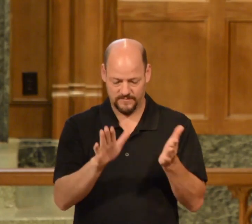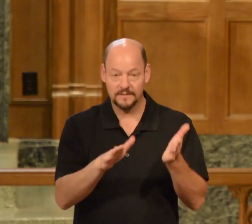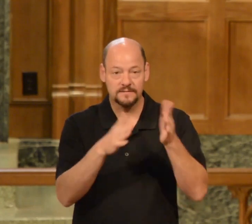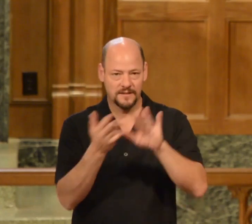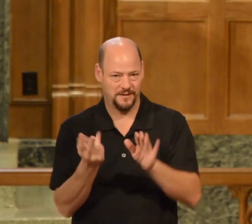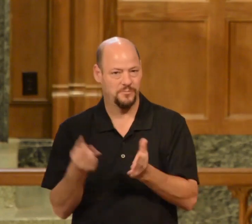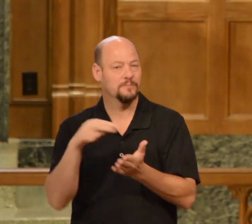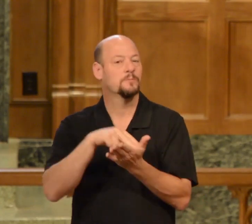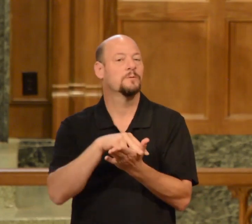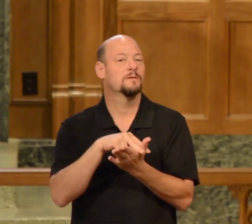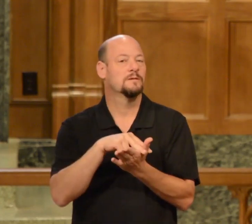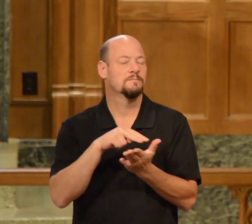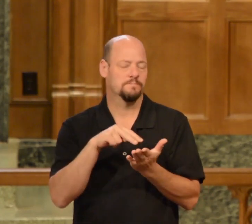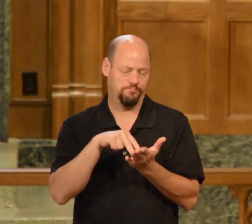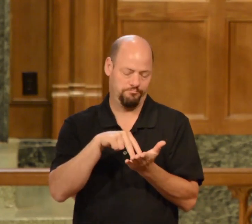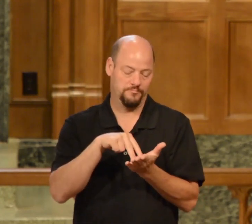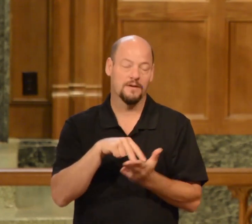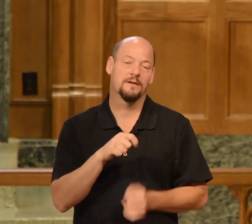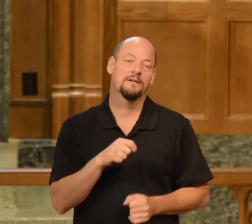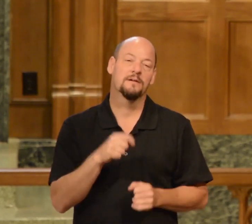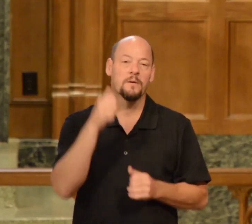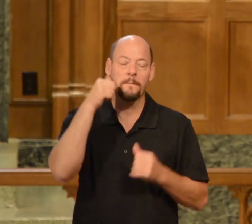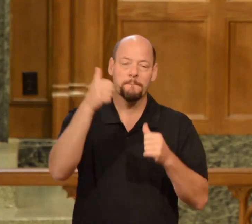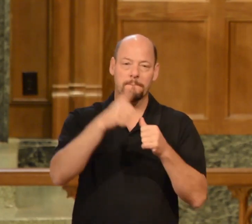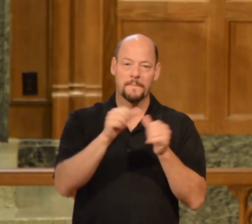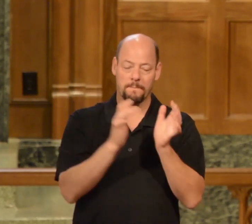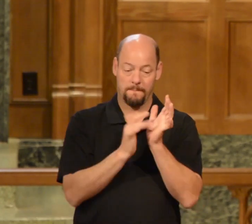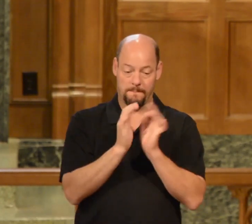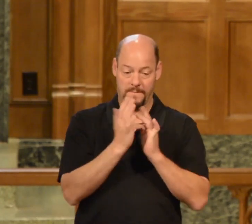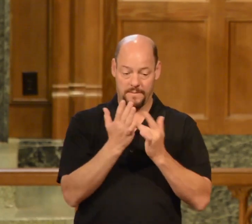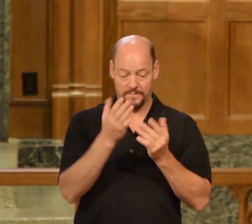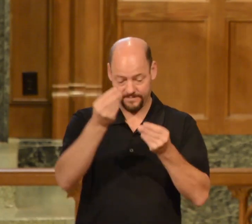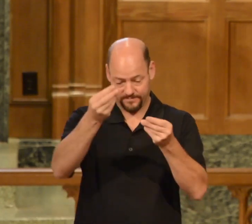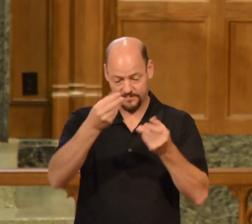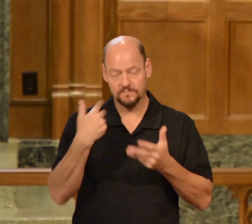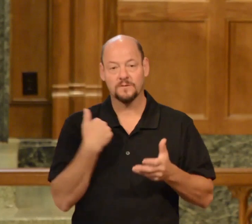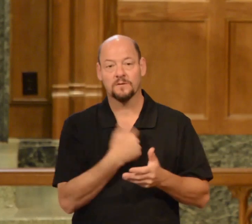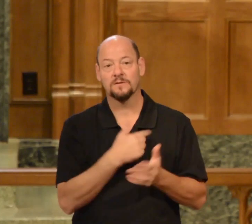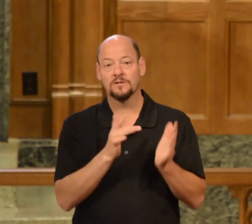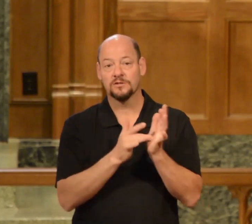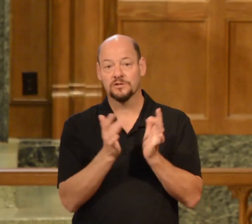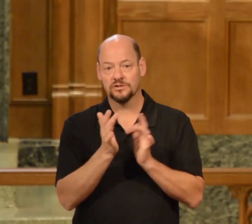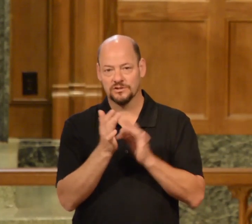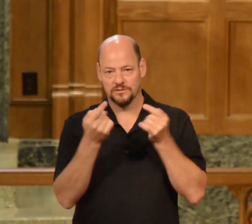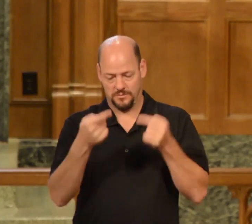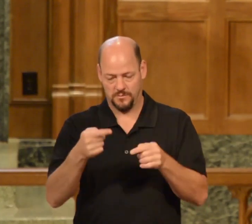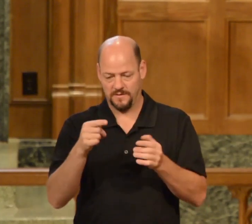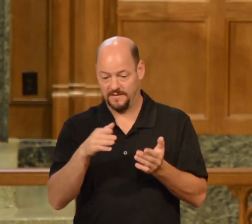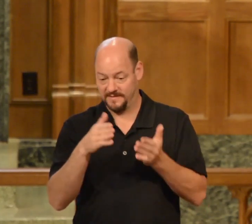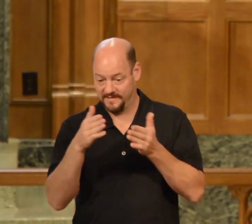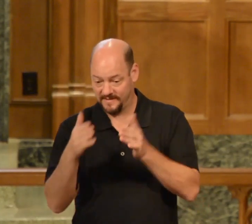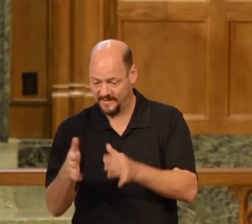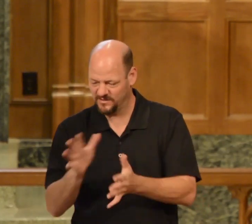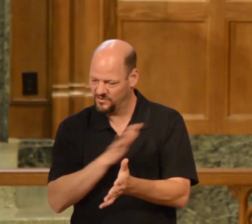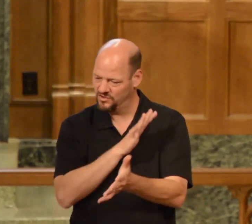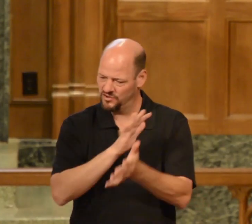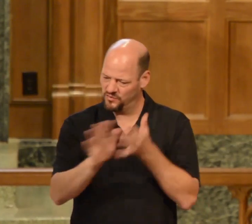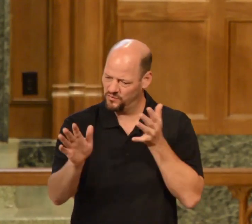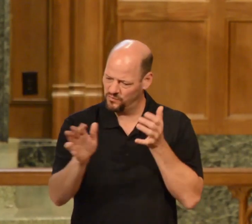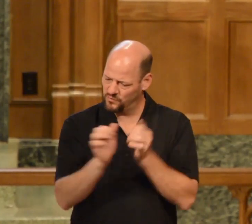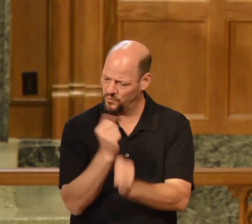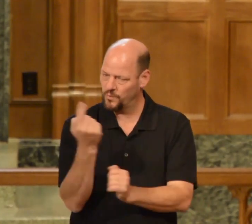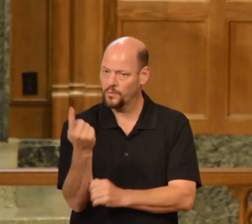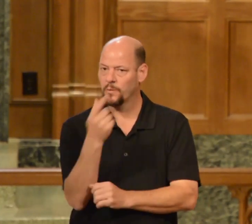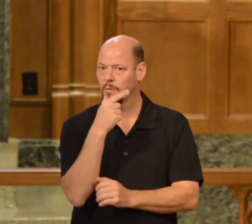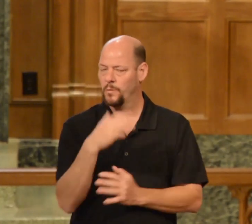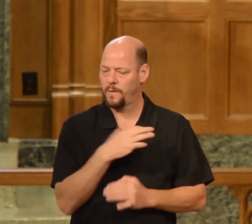We remember, the Bible tells us that Jesus in his death destroyed the one who had the power of death, that is, the